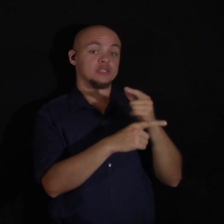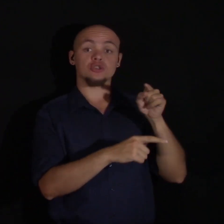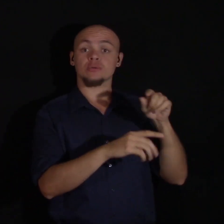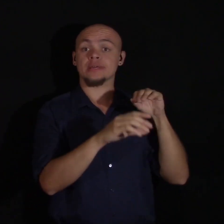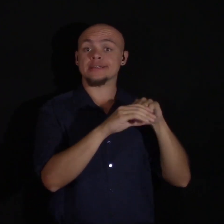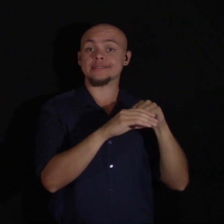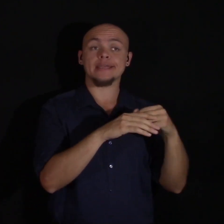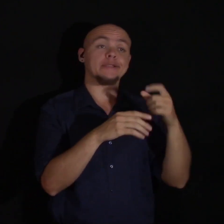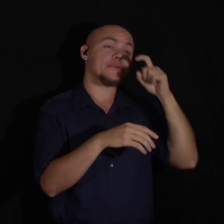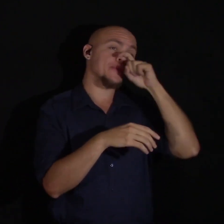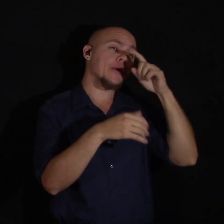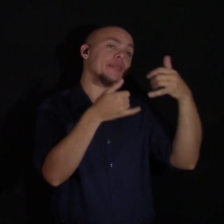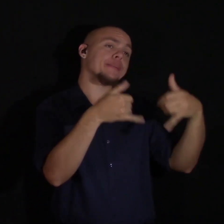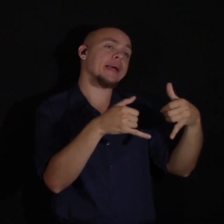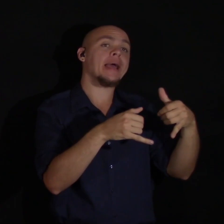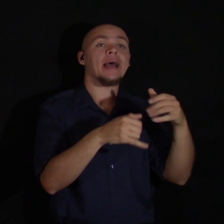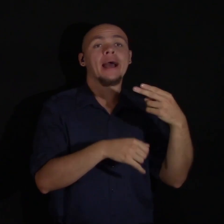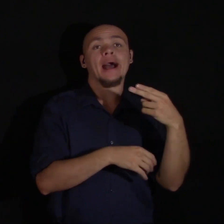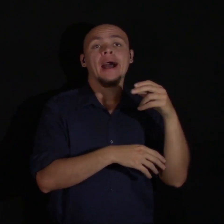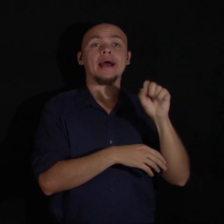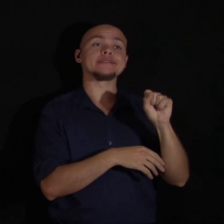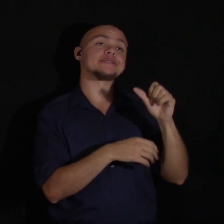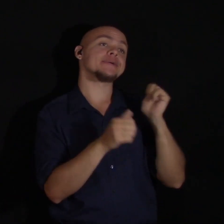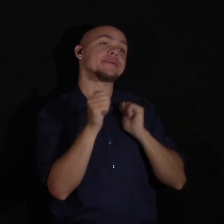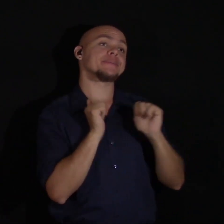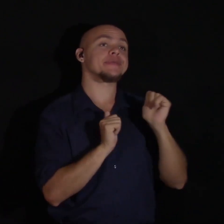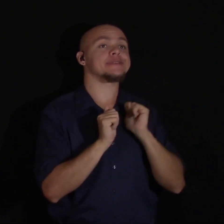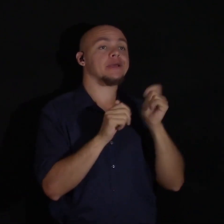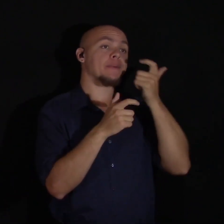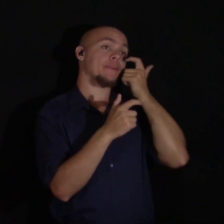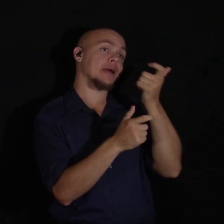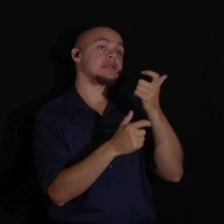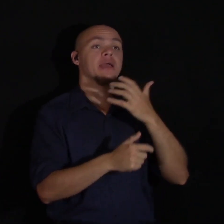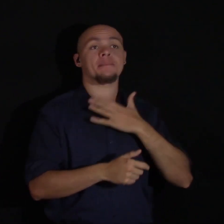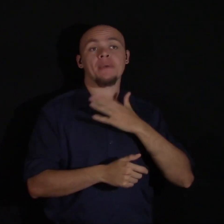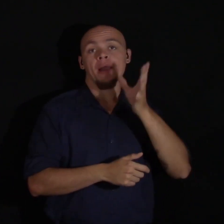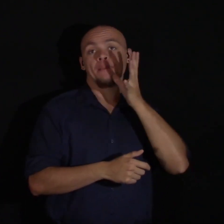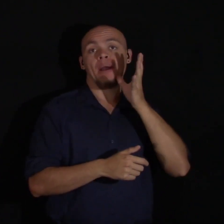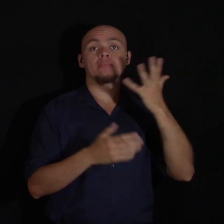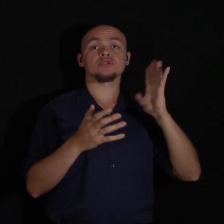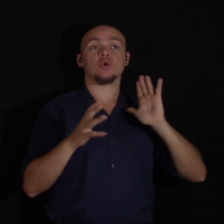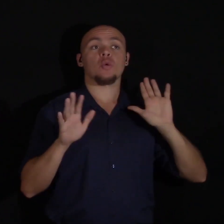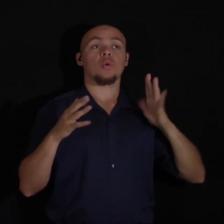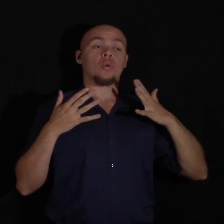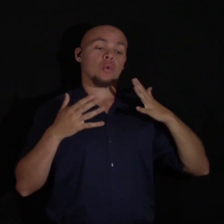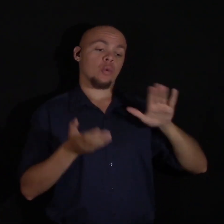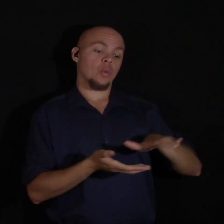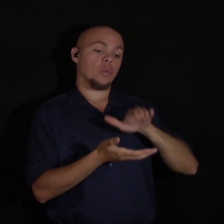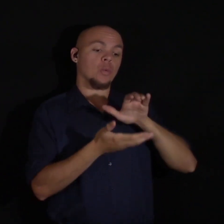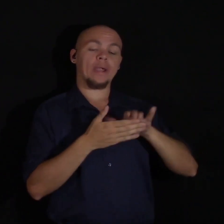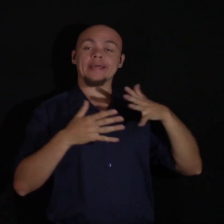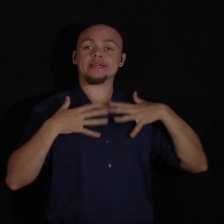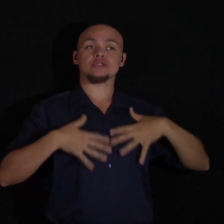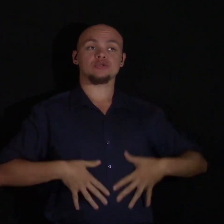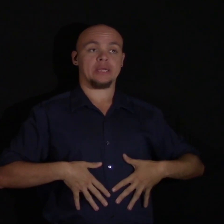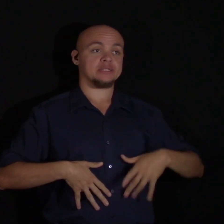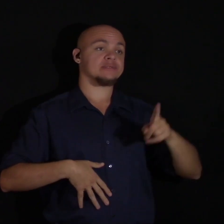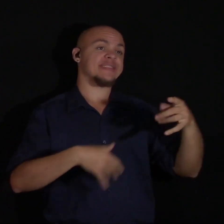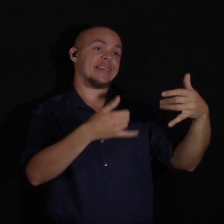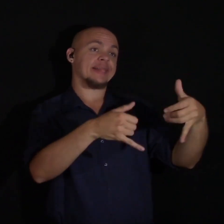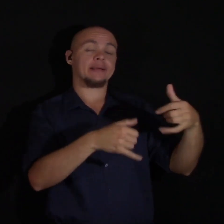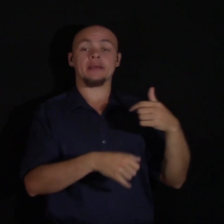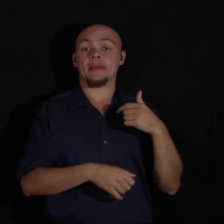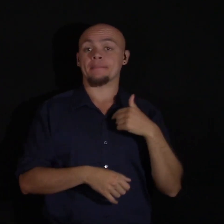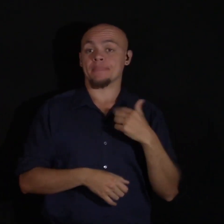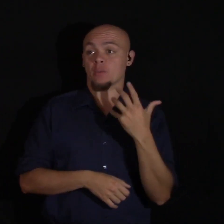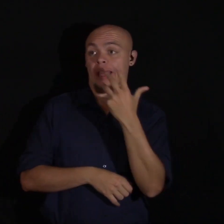playing with dolls, watching High School Musical and trying on my mum's wedding dress, I was outside, riding my bike, climbing trees and falling out of